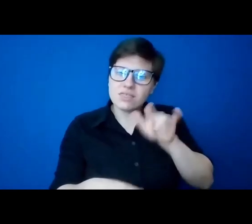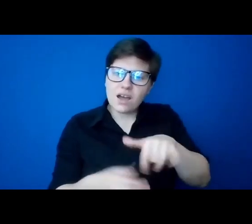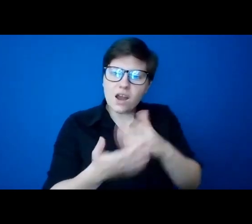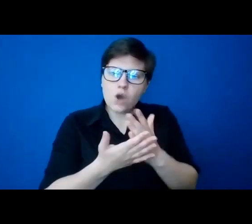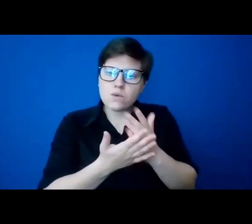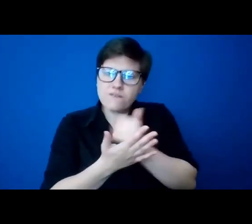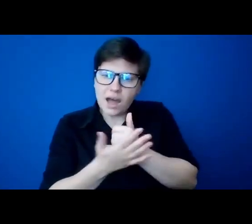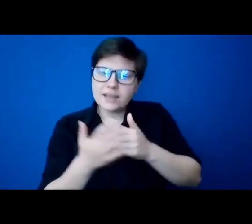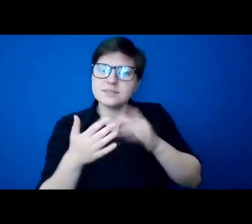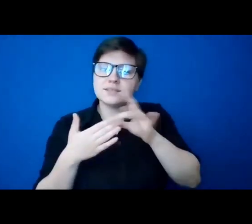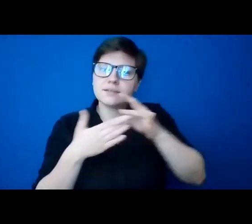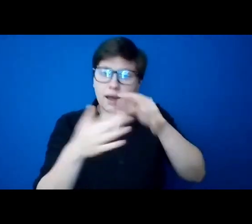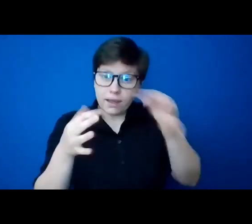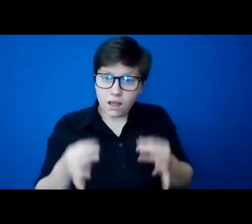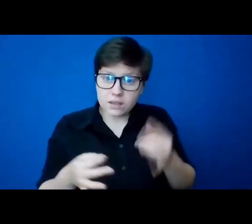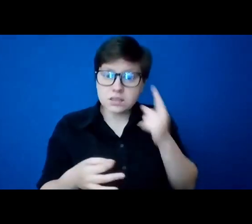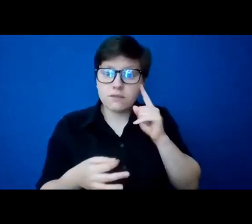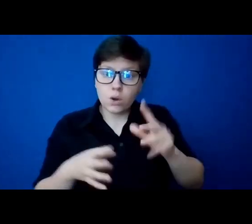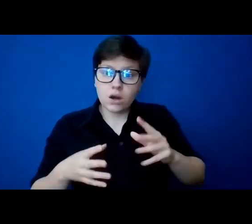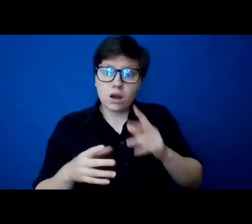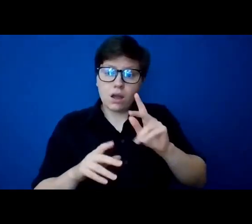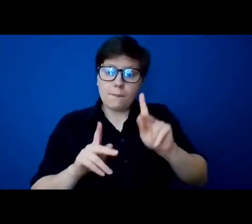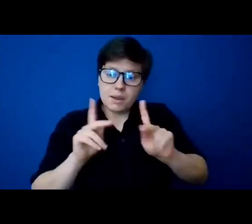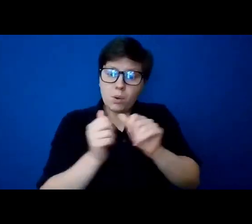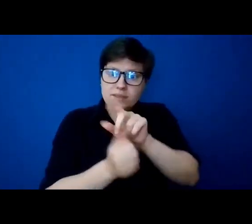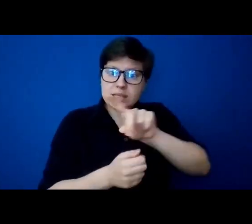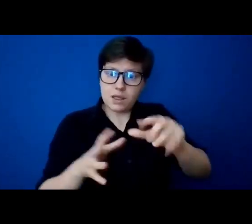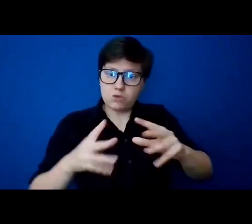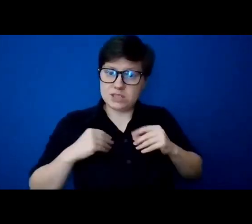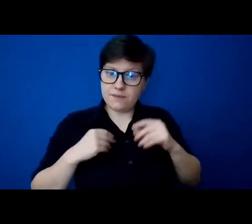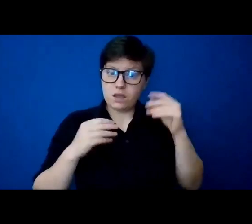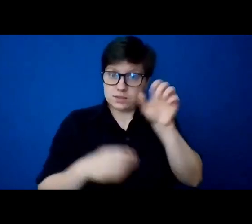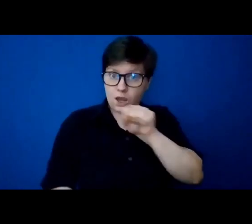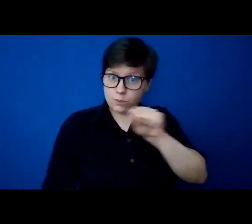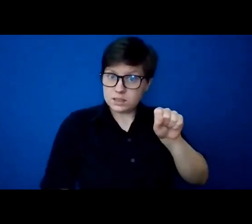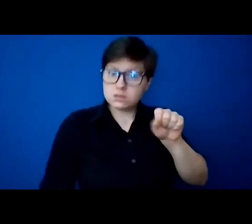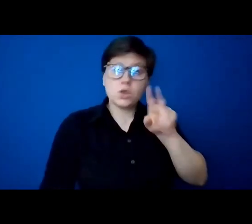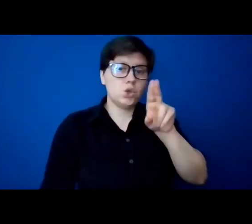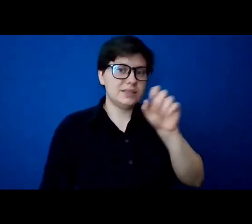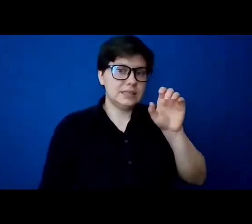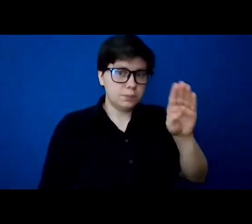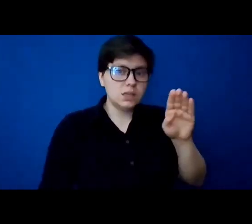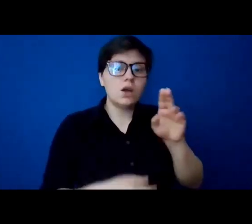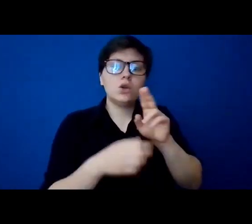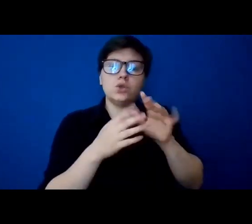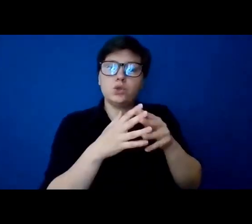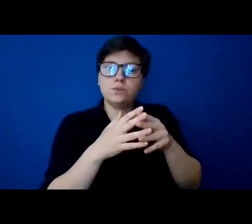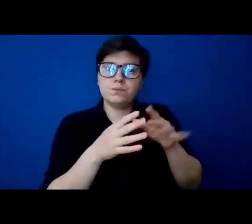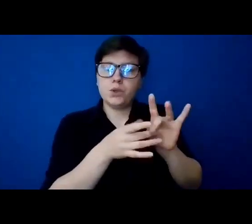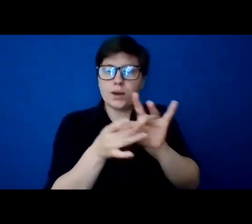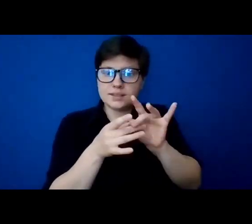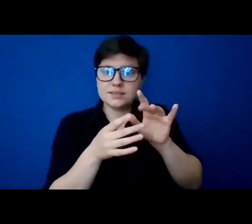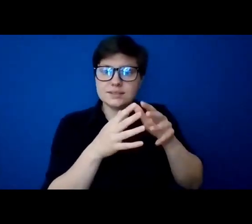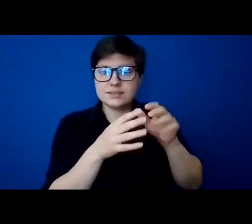the reception of sacraments by persons with disability that was passed by the United States Conference of Catholic Bishops, I guess, two years ago,